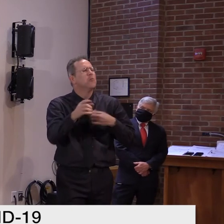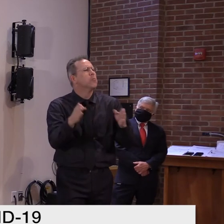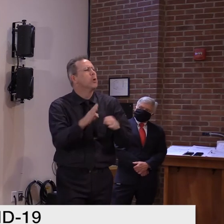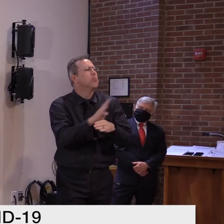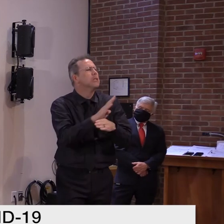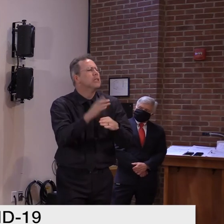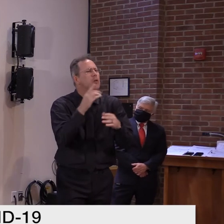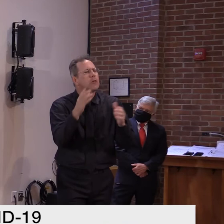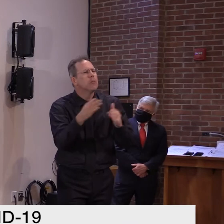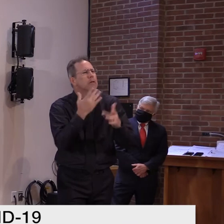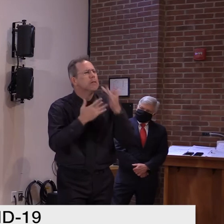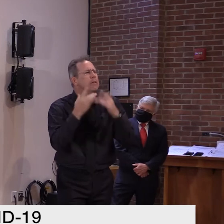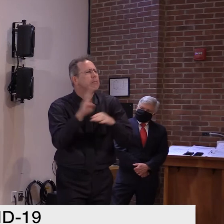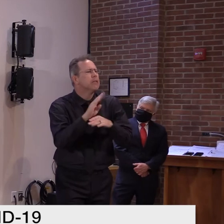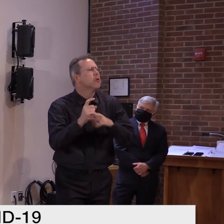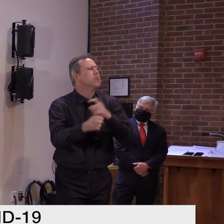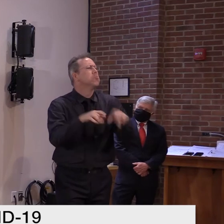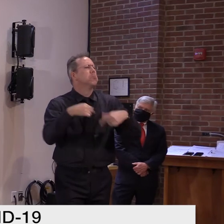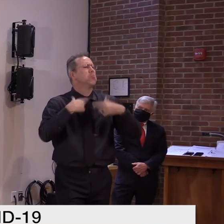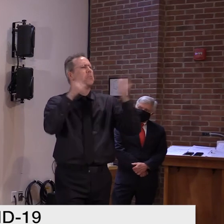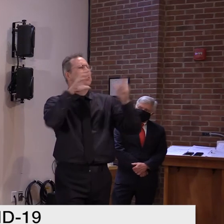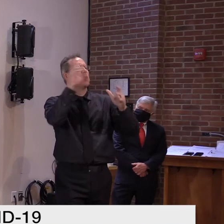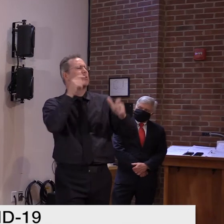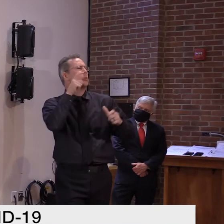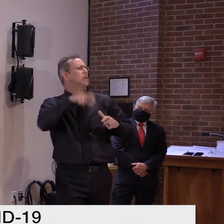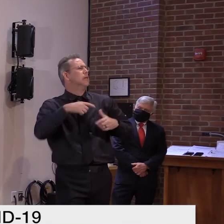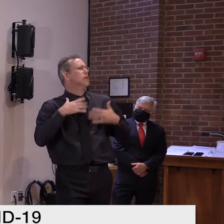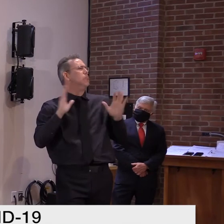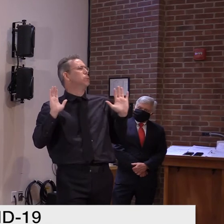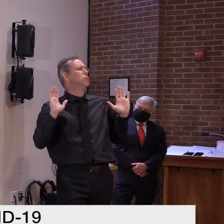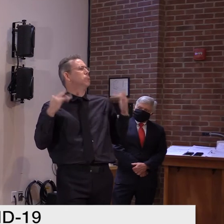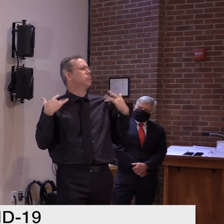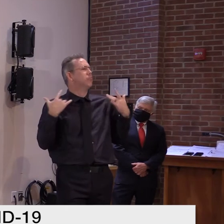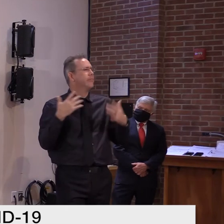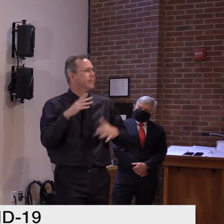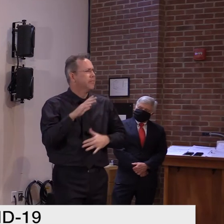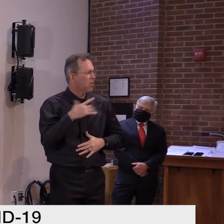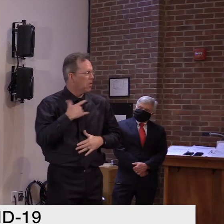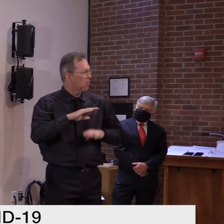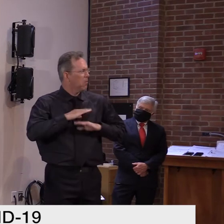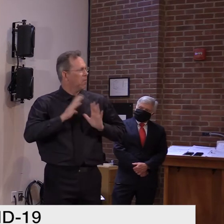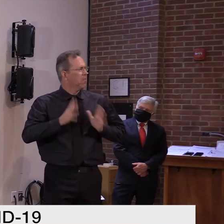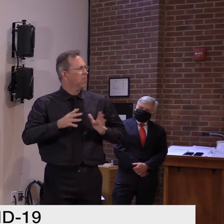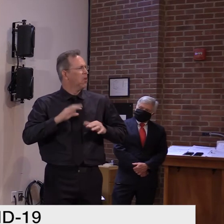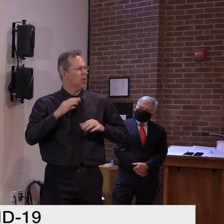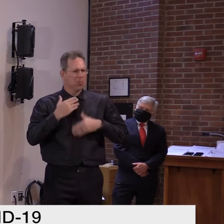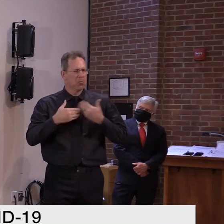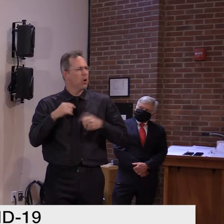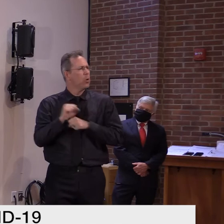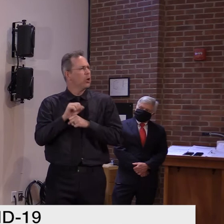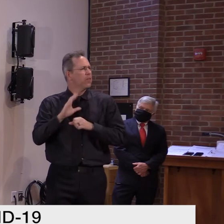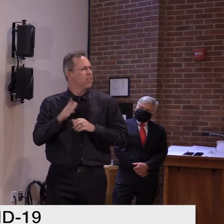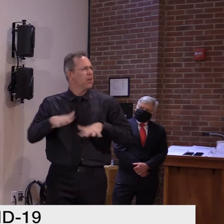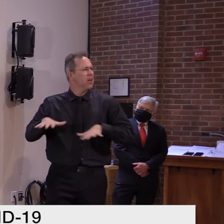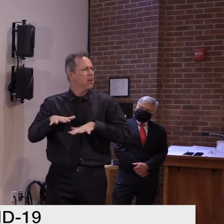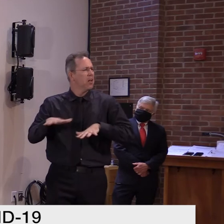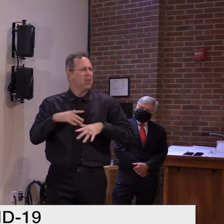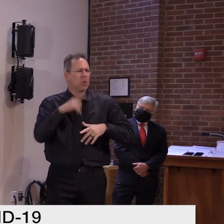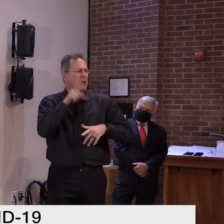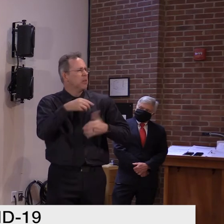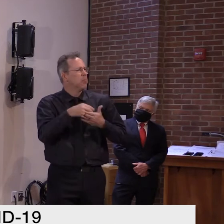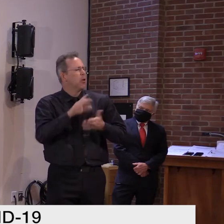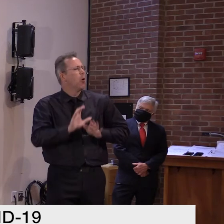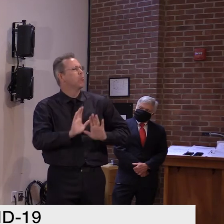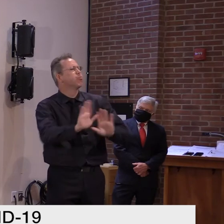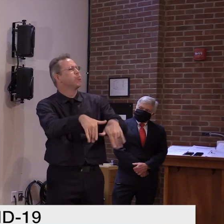impacted than they were. And they'd done a lot for their own employees. So they didn't feel as though, um, they just wanted the money to go to, to others,